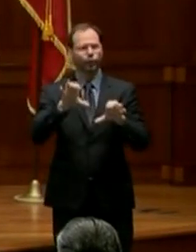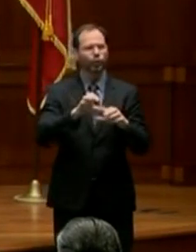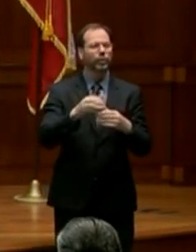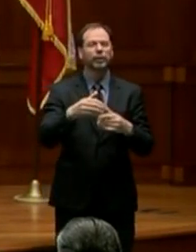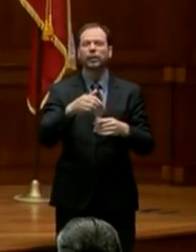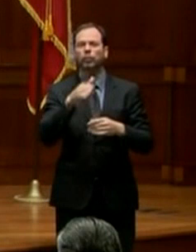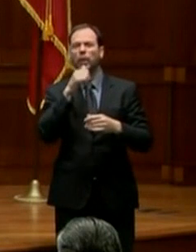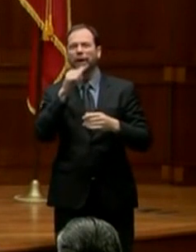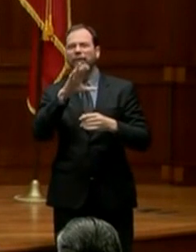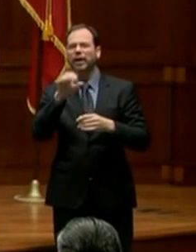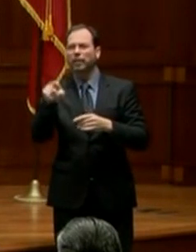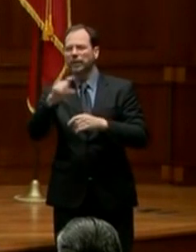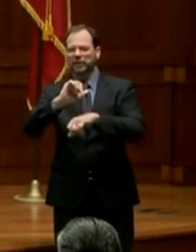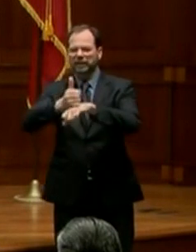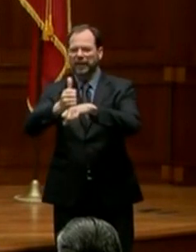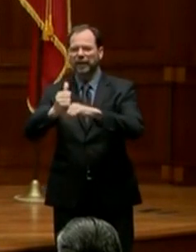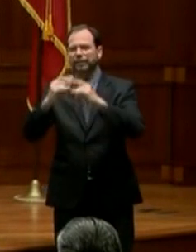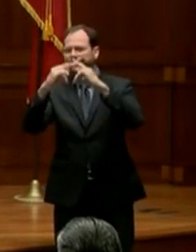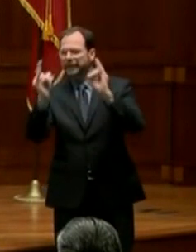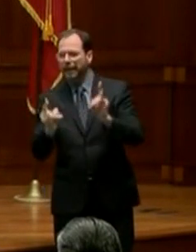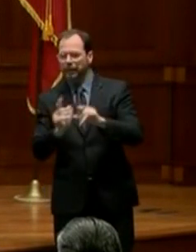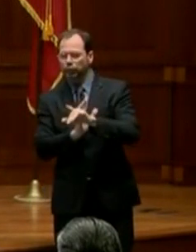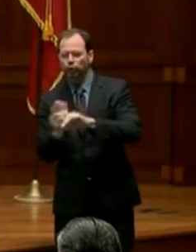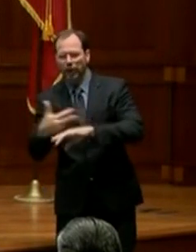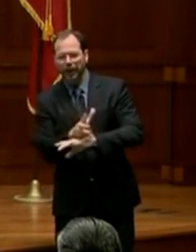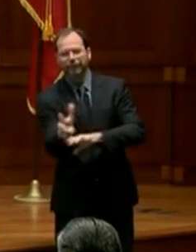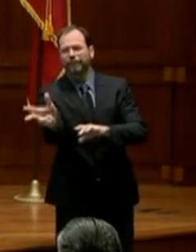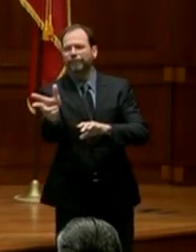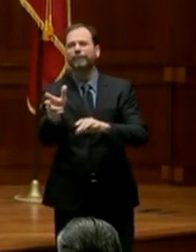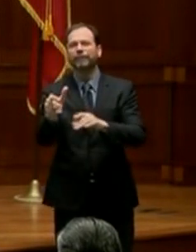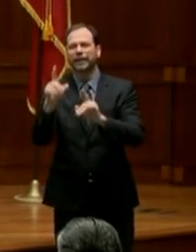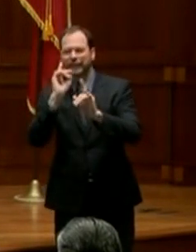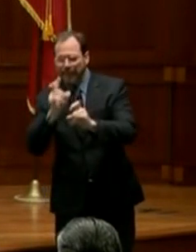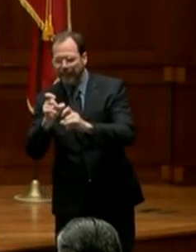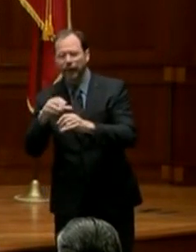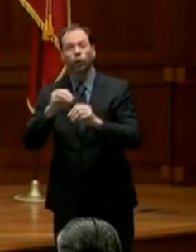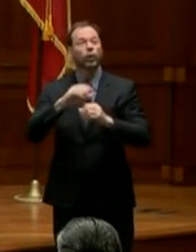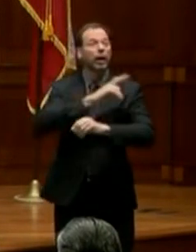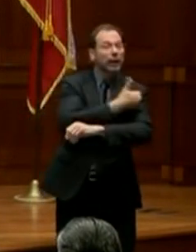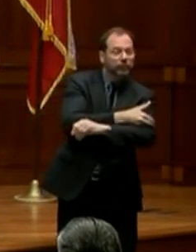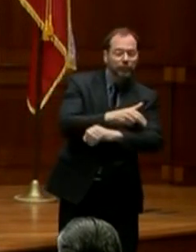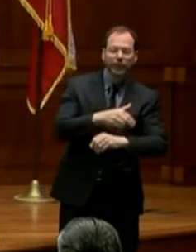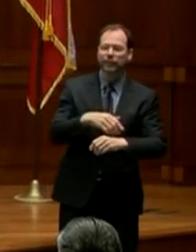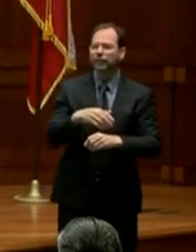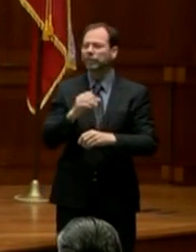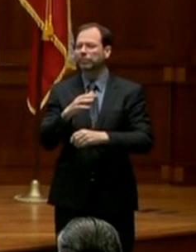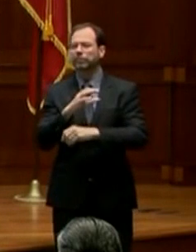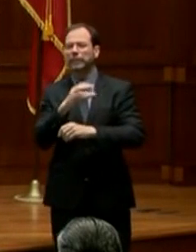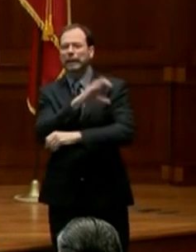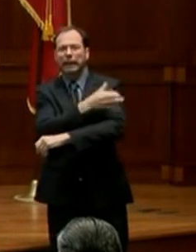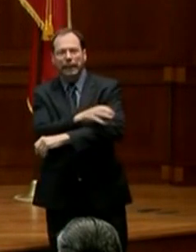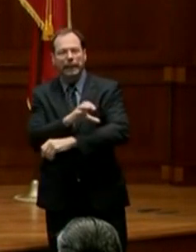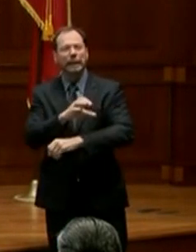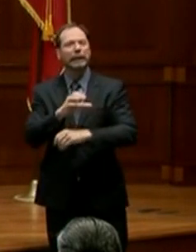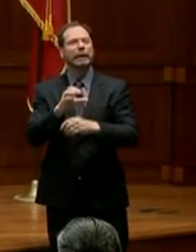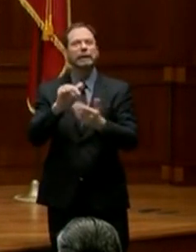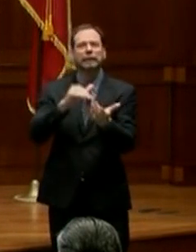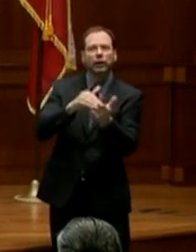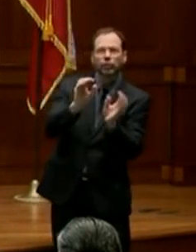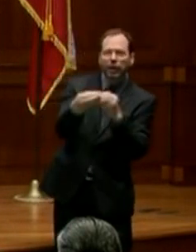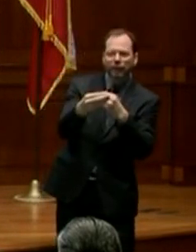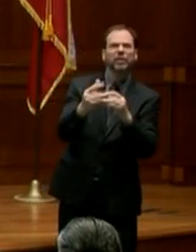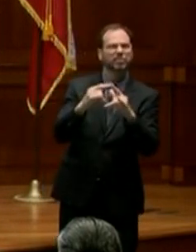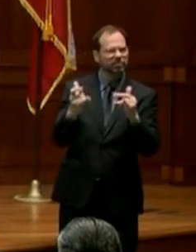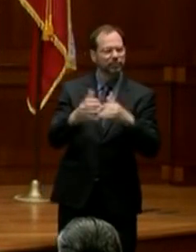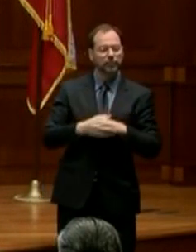drive-through testing facilities or hospital-oriented facilities or private healthcare-related facilities.